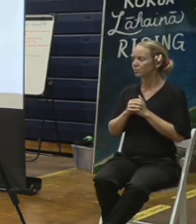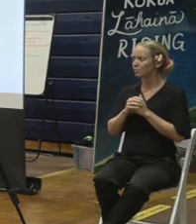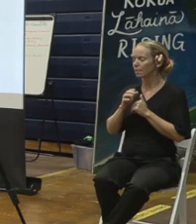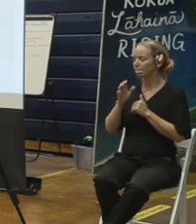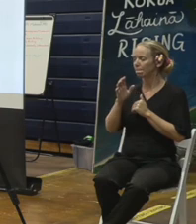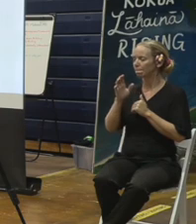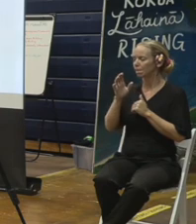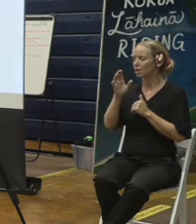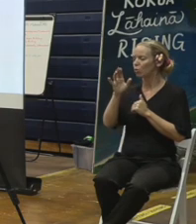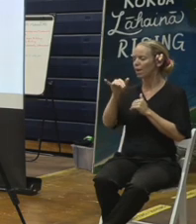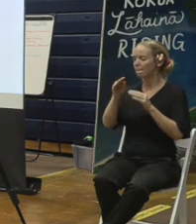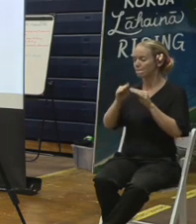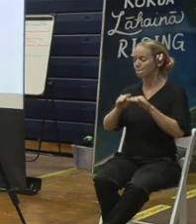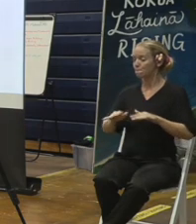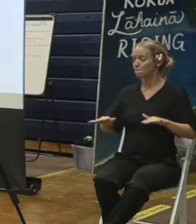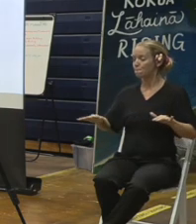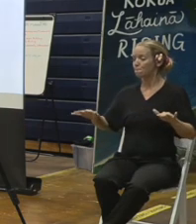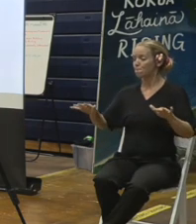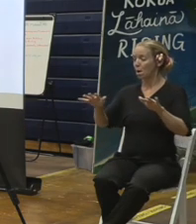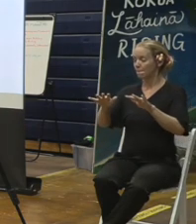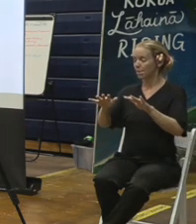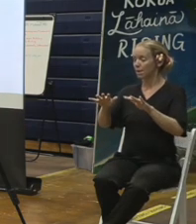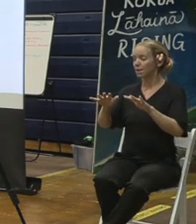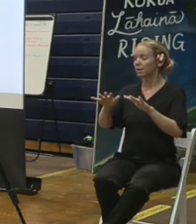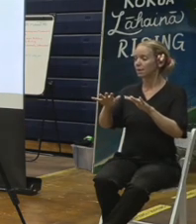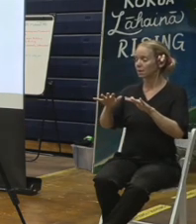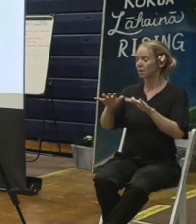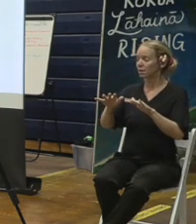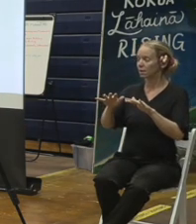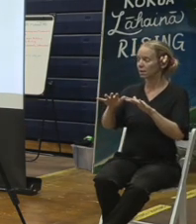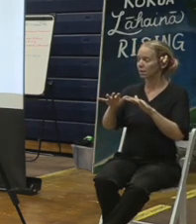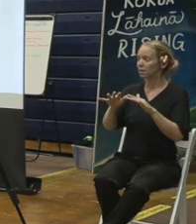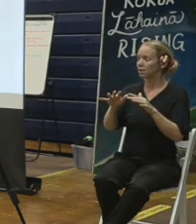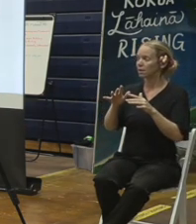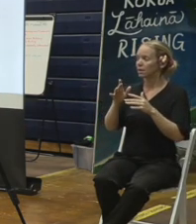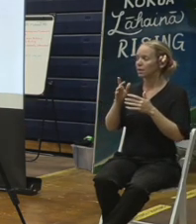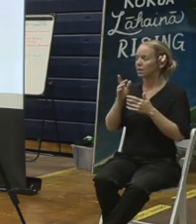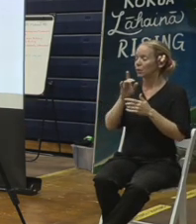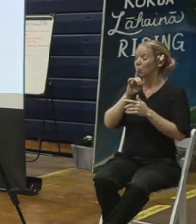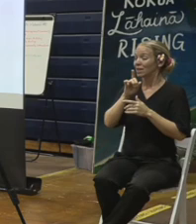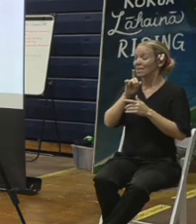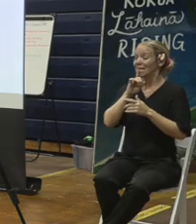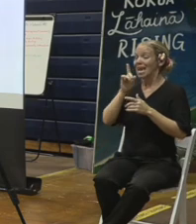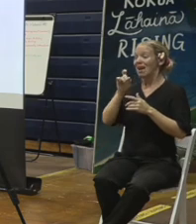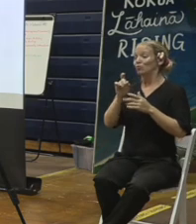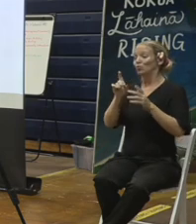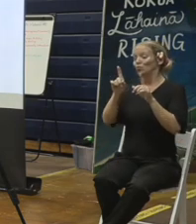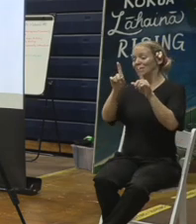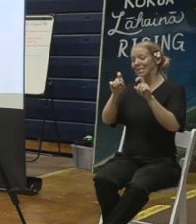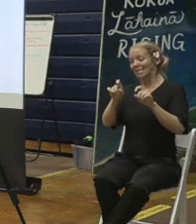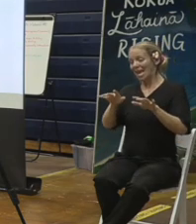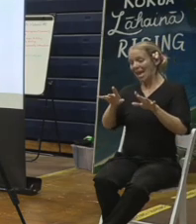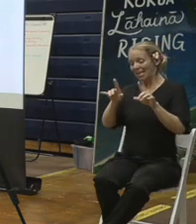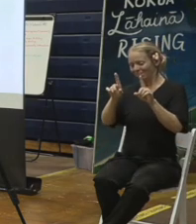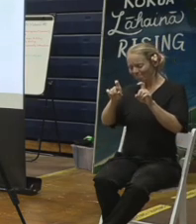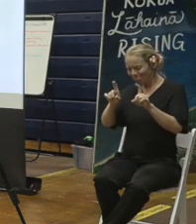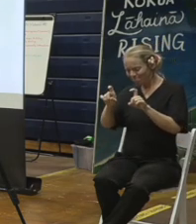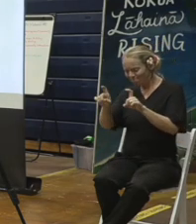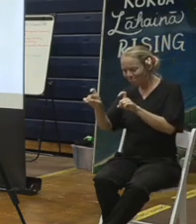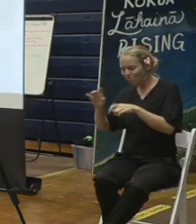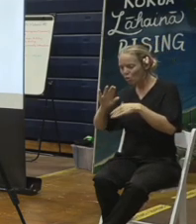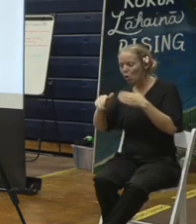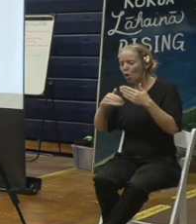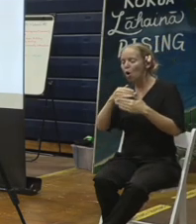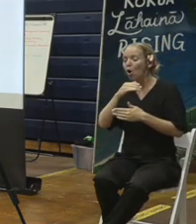In no situation will we remove more debris or do a greater scrape than a total of